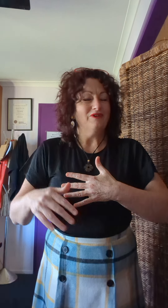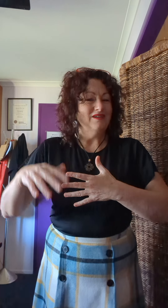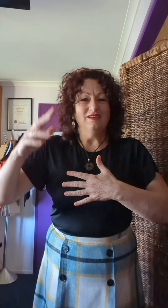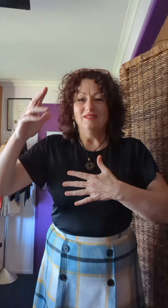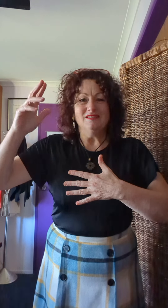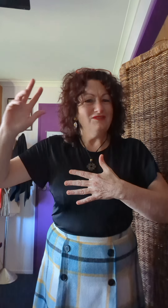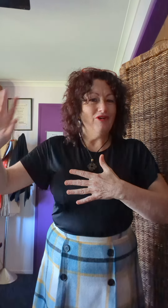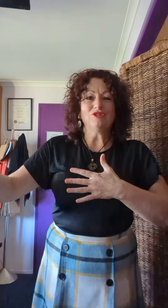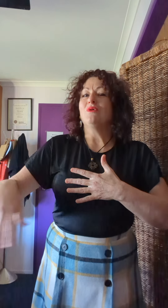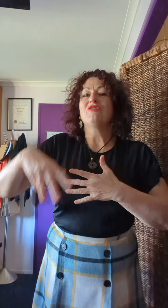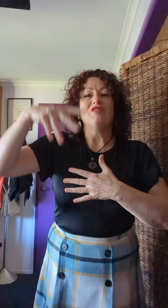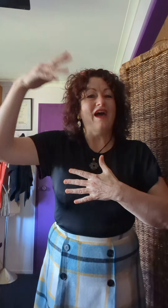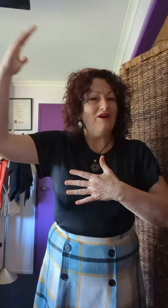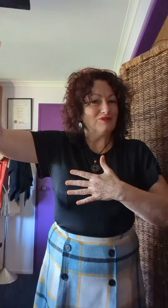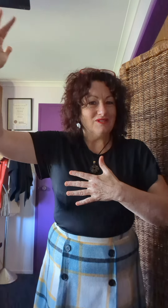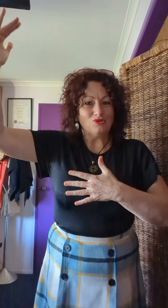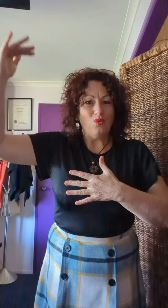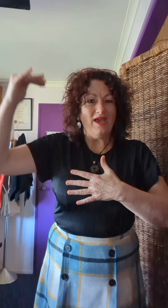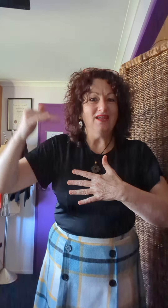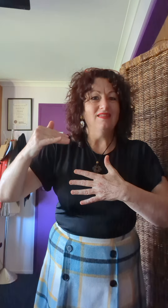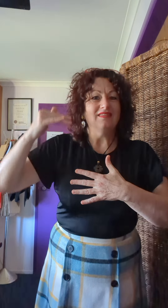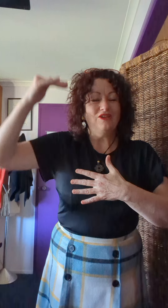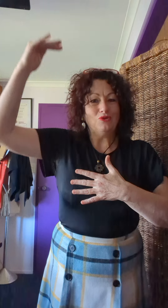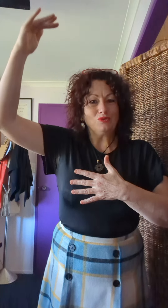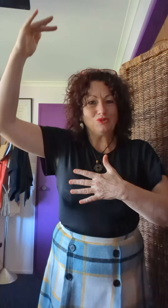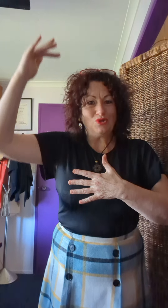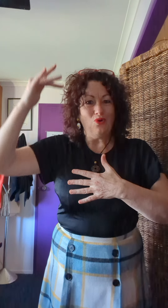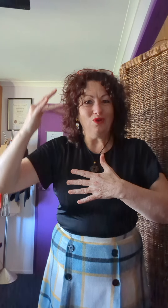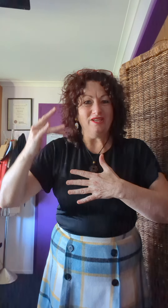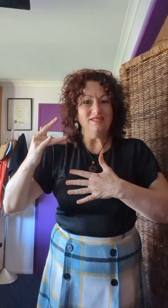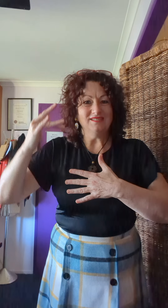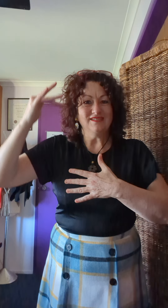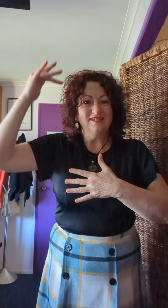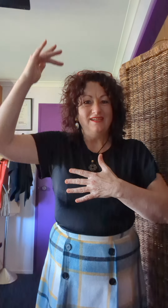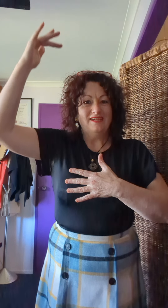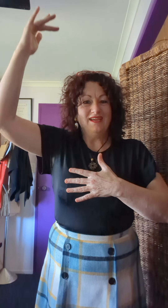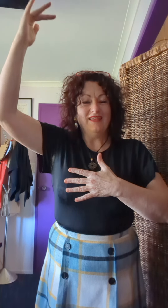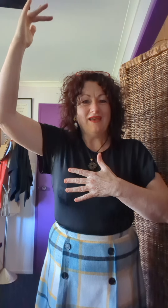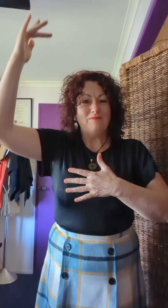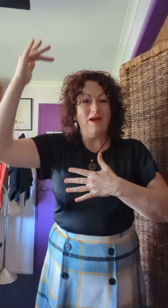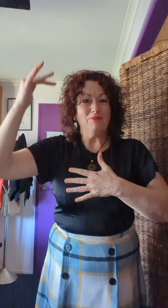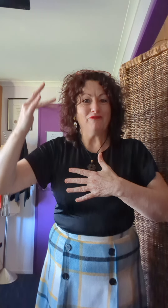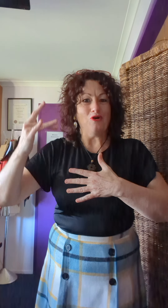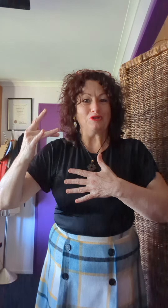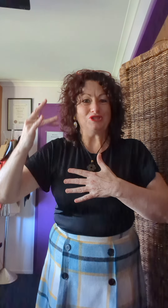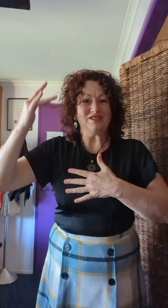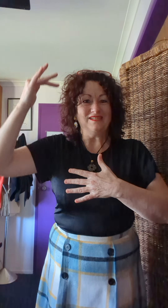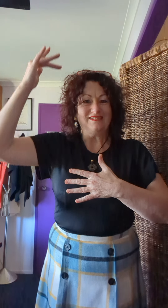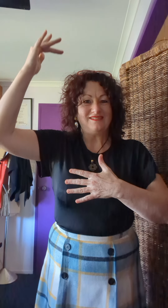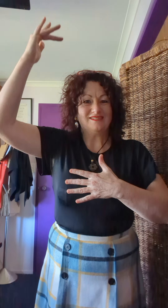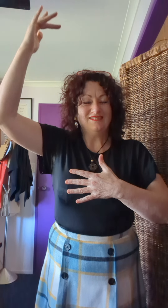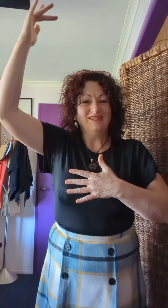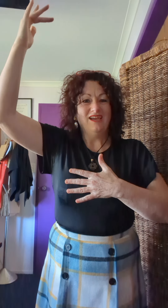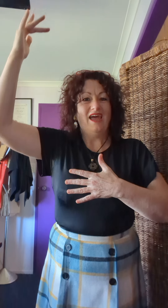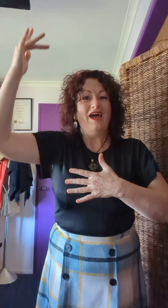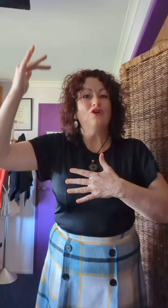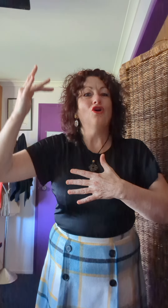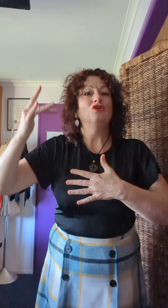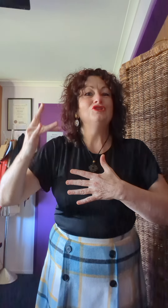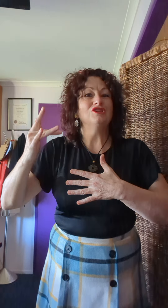zero to a thousand. Where do you think your soul is in that map of consciousness? How conscious